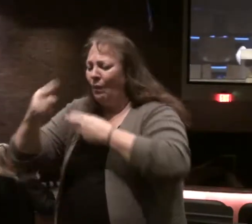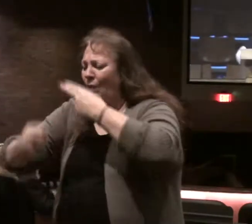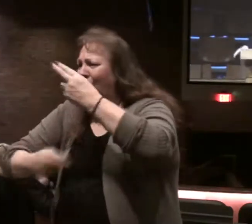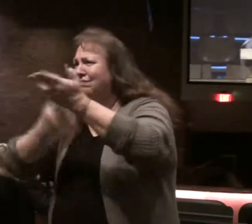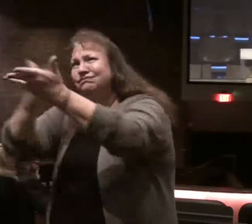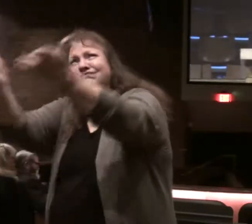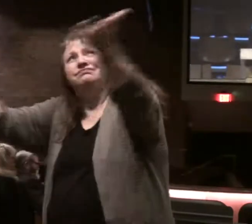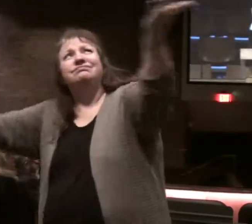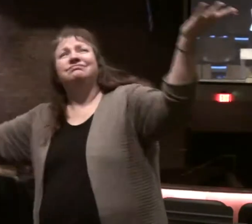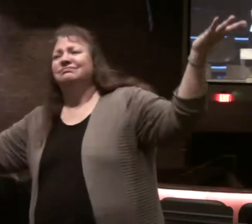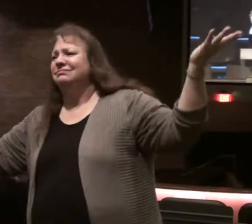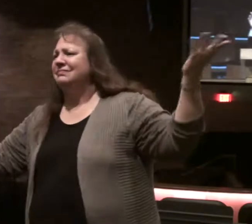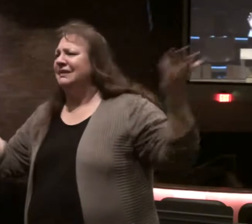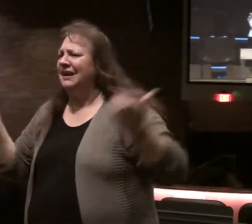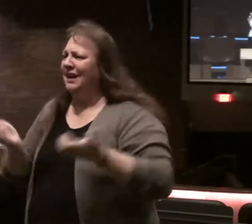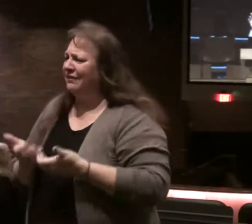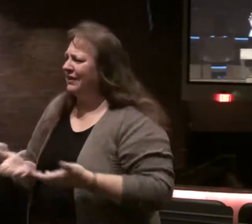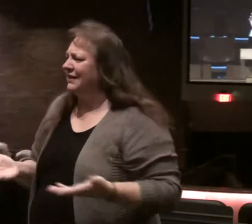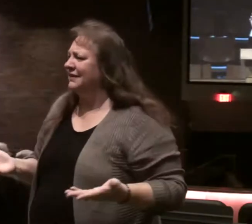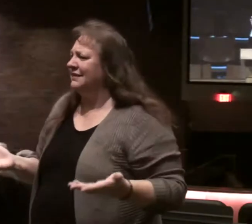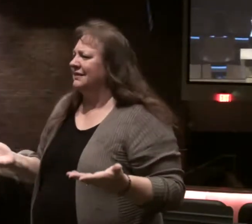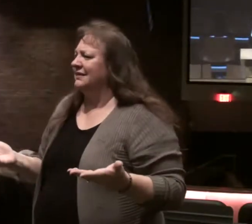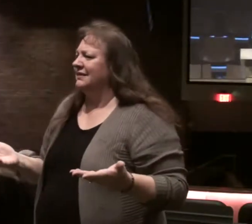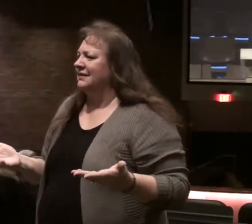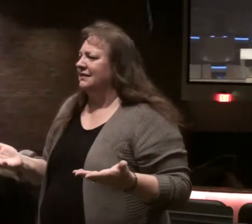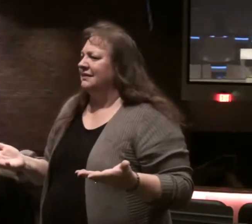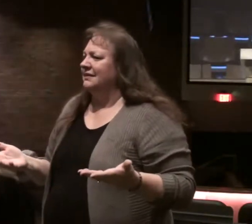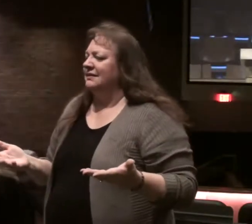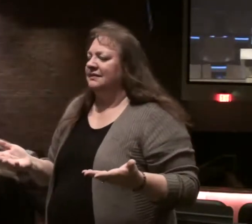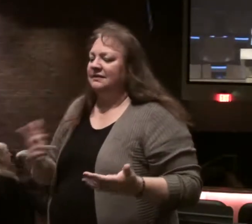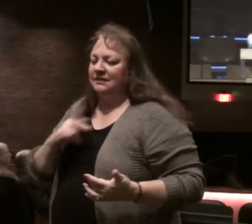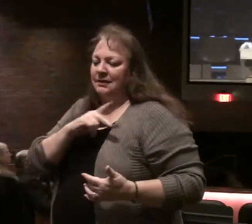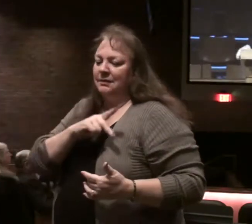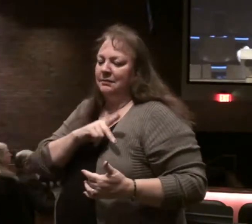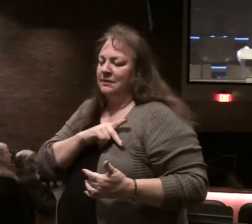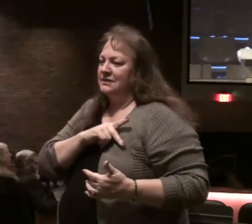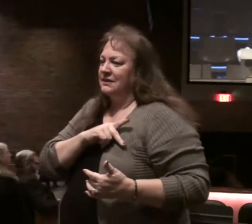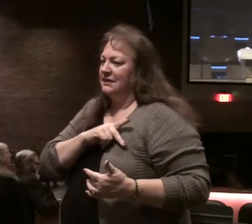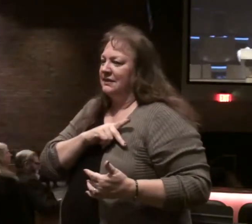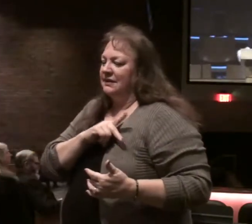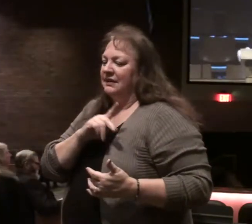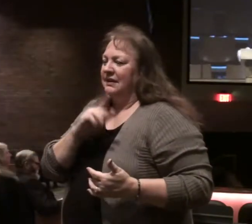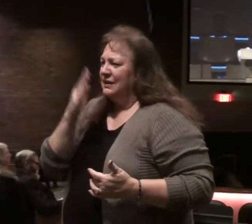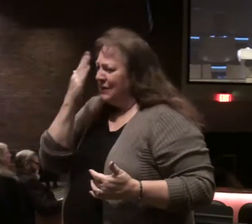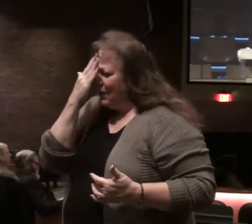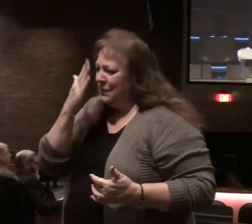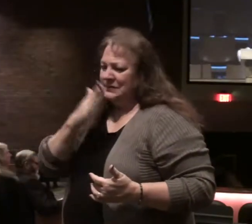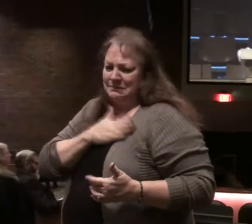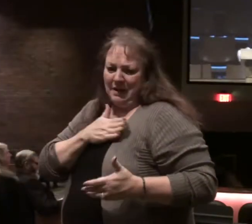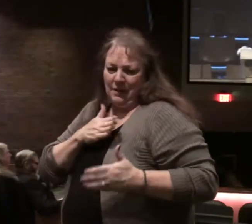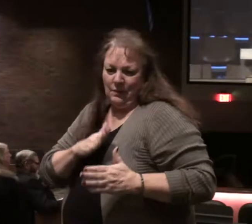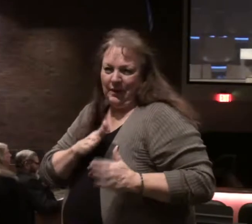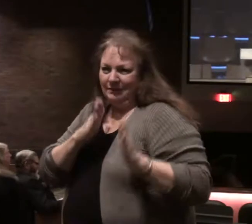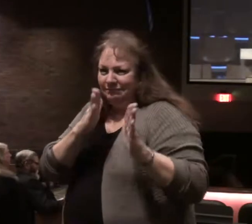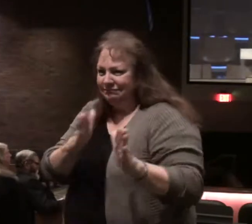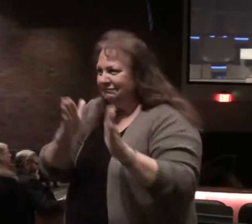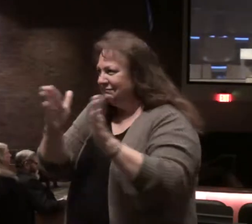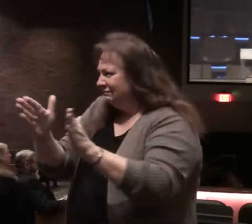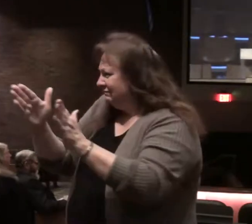all the world he personally is acquainted with all of our ways each of us individually